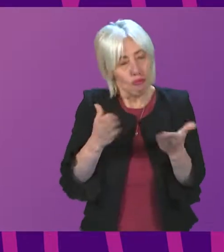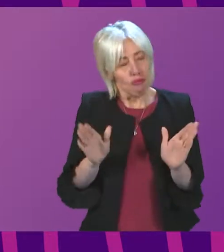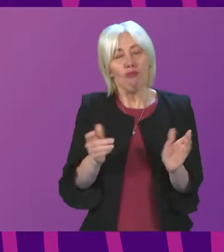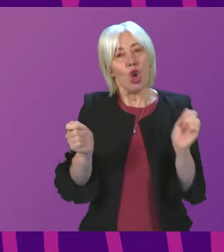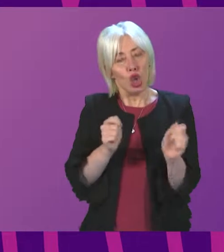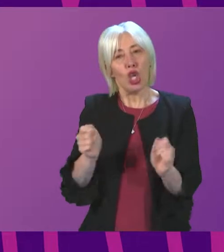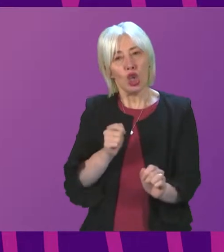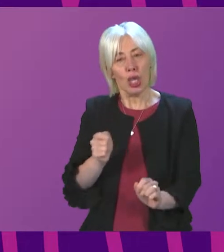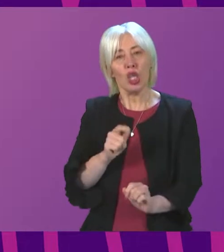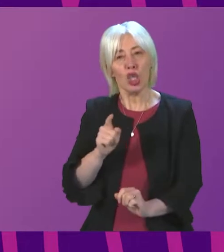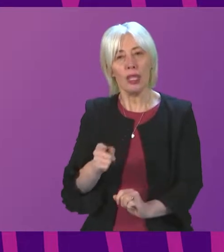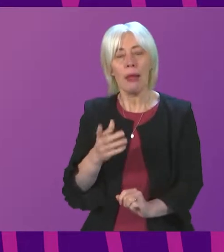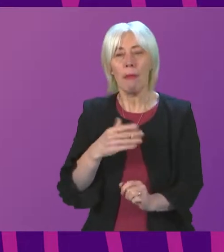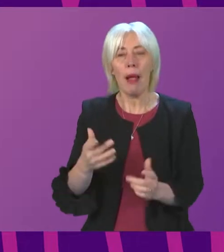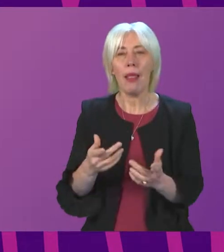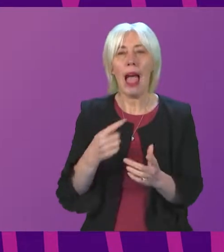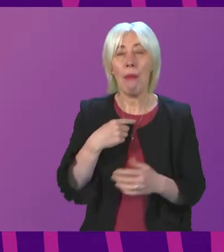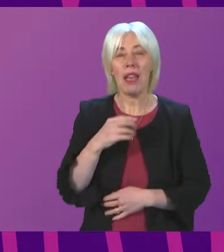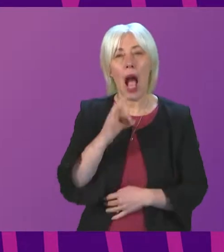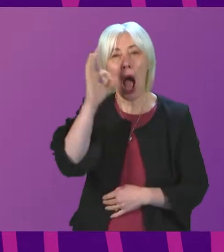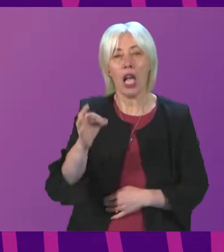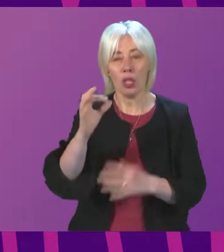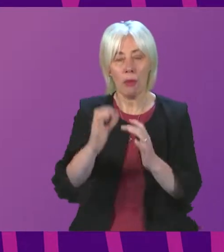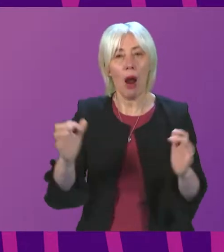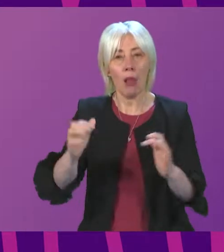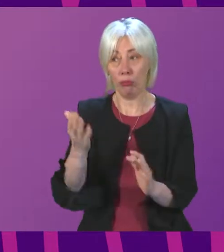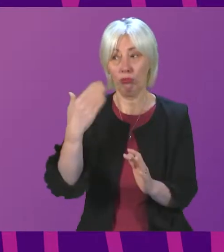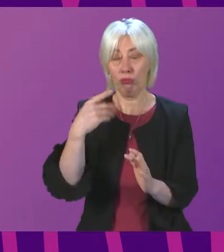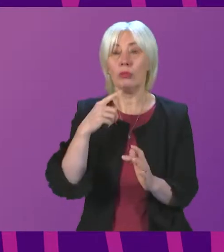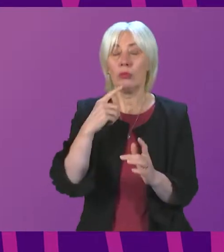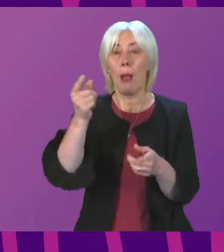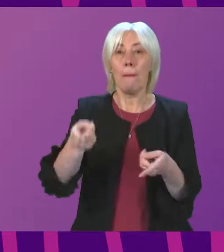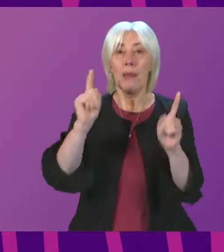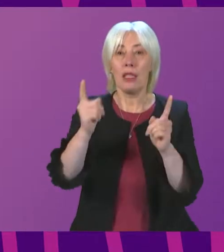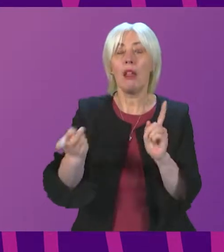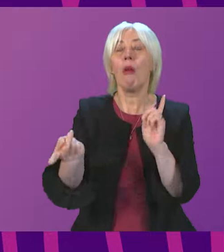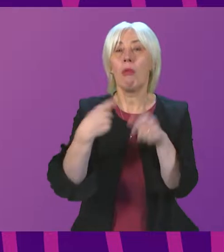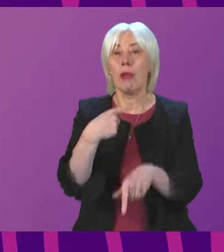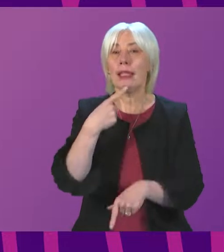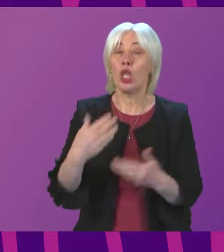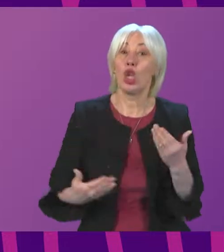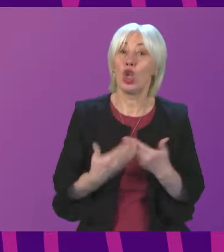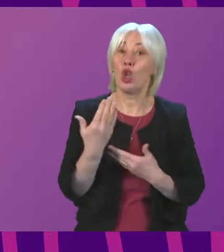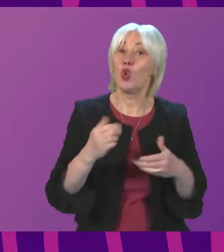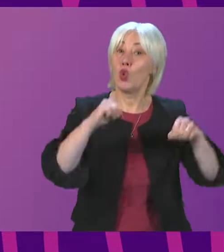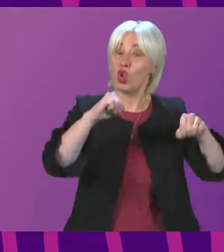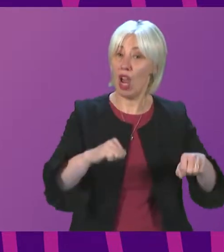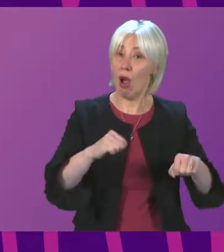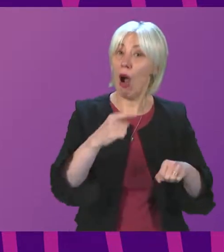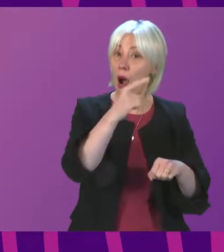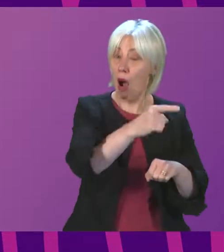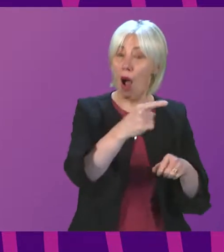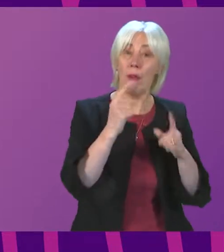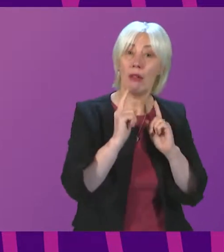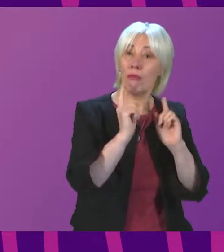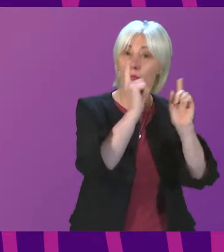responding to a recent parliamentary question of mine, the minister also stated that he had tasked the newly appointed chair of David McBrain on appointing